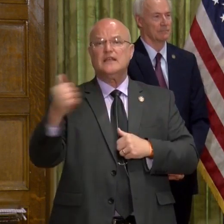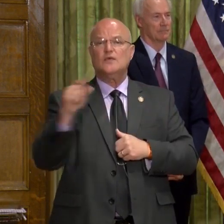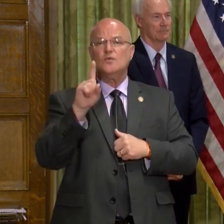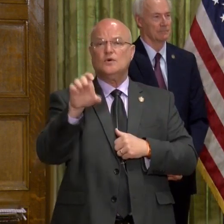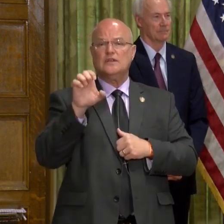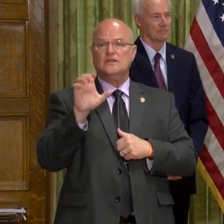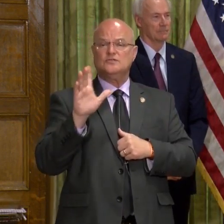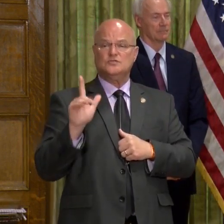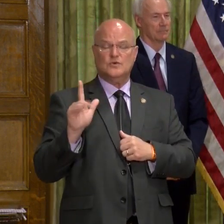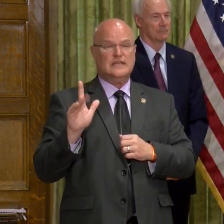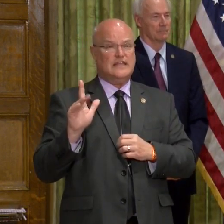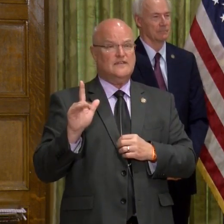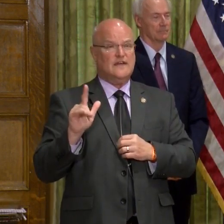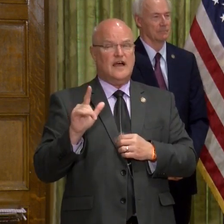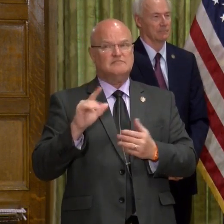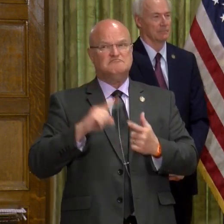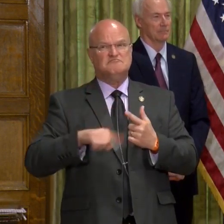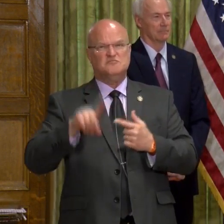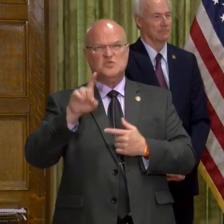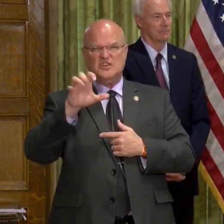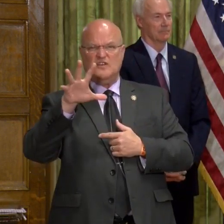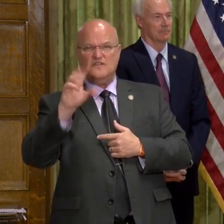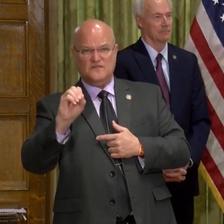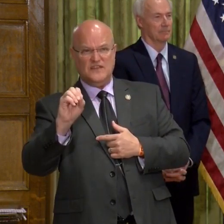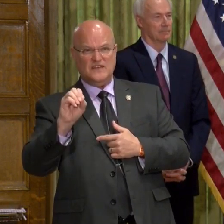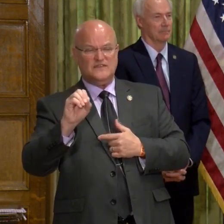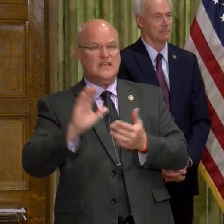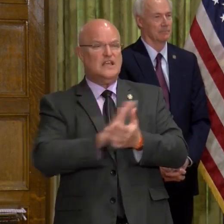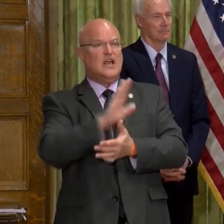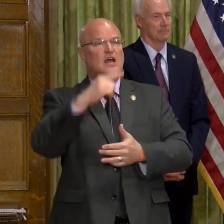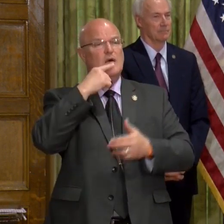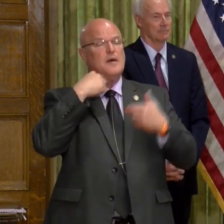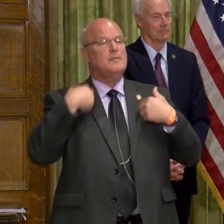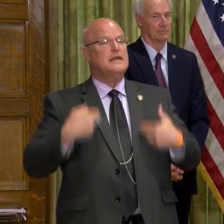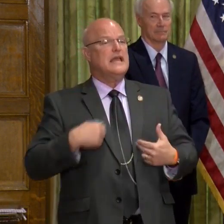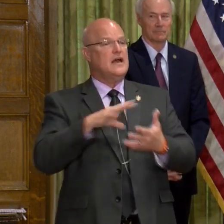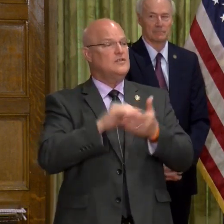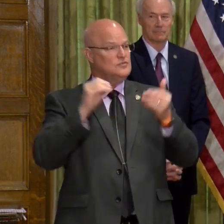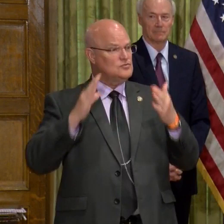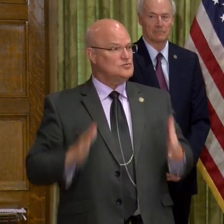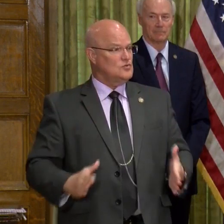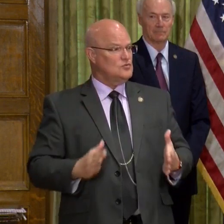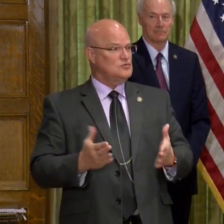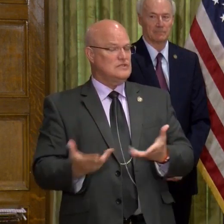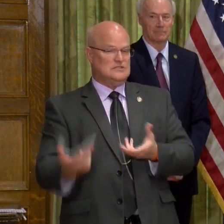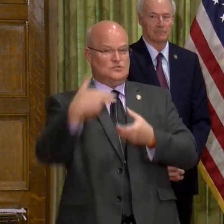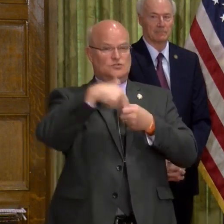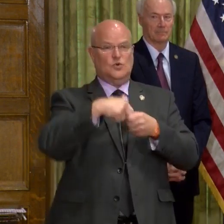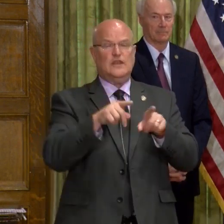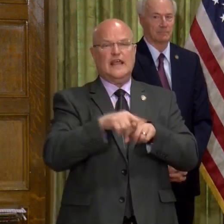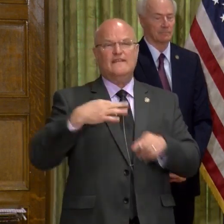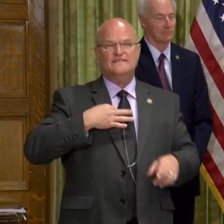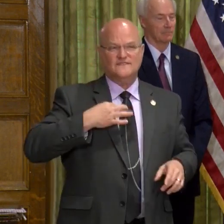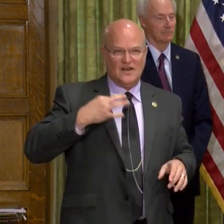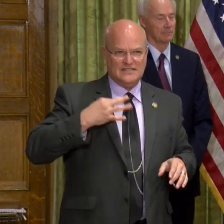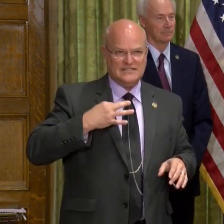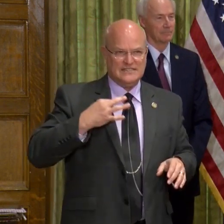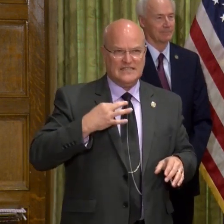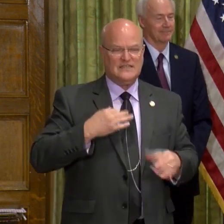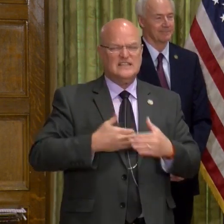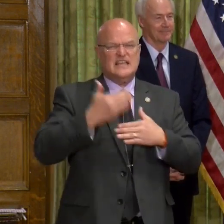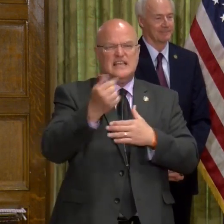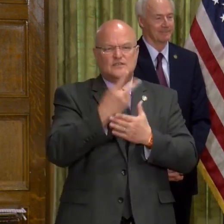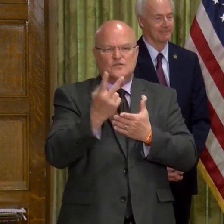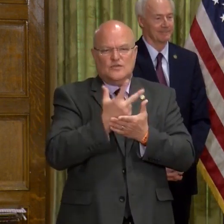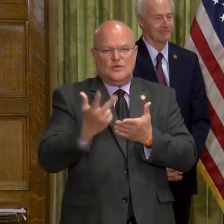125 to 150 College of Public Health students to come on as volunteers over the